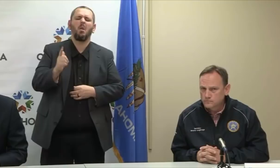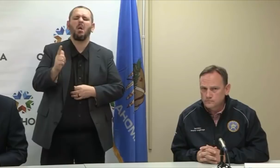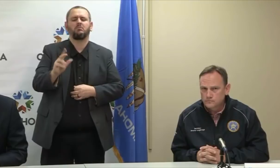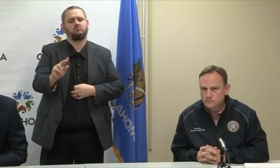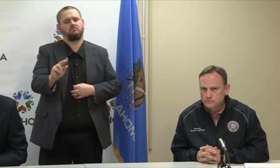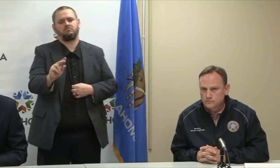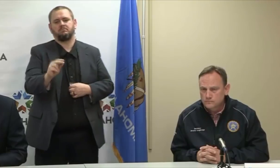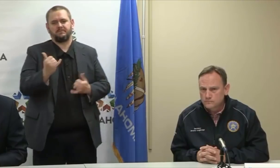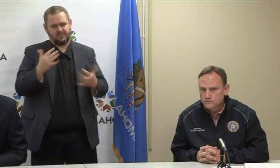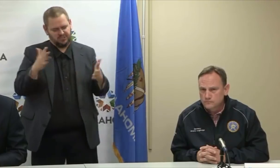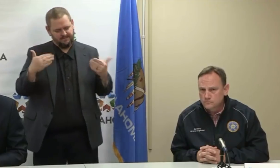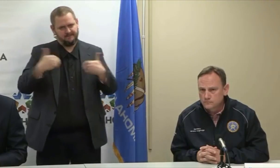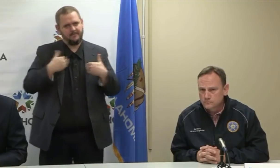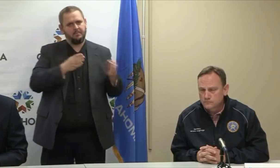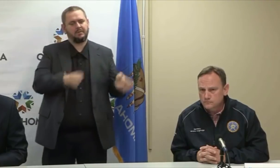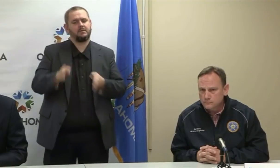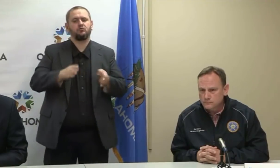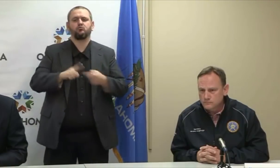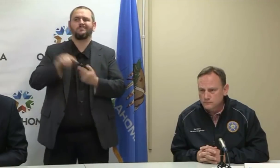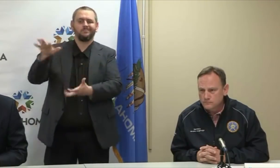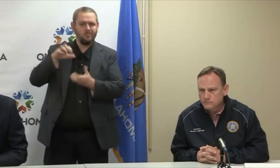This question is from KOSU.